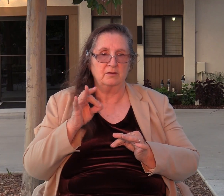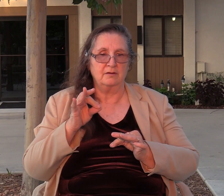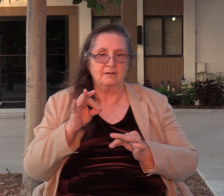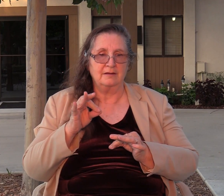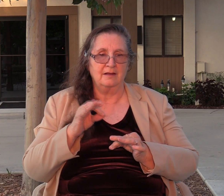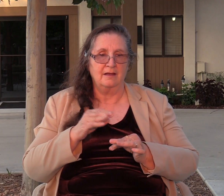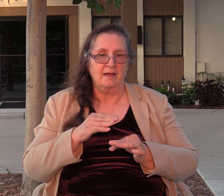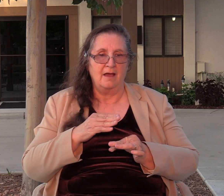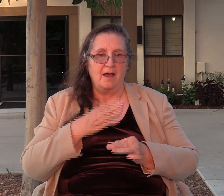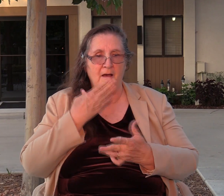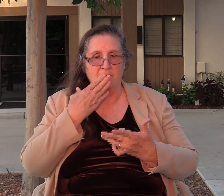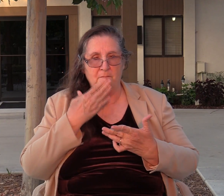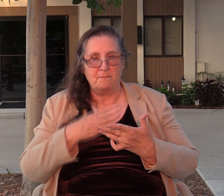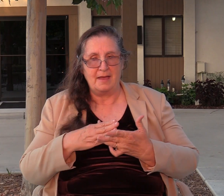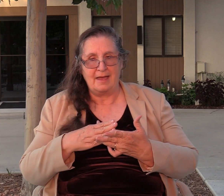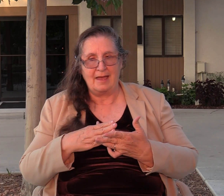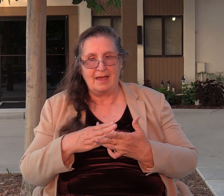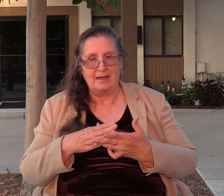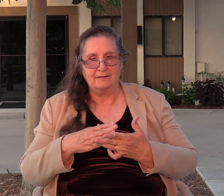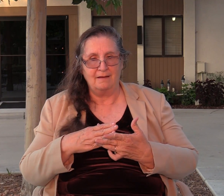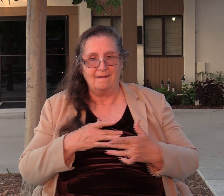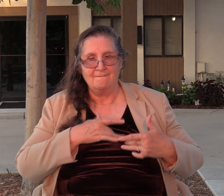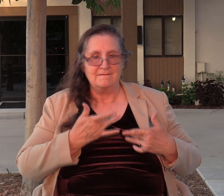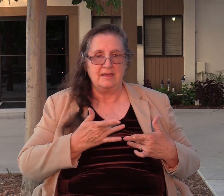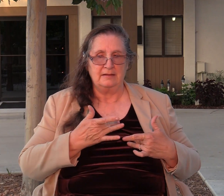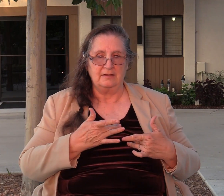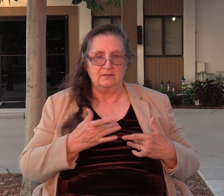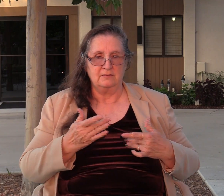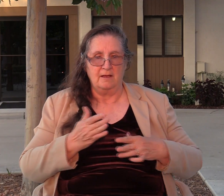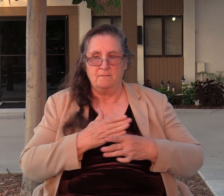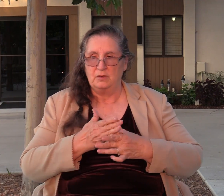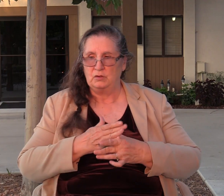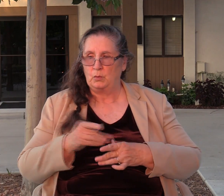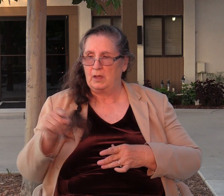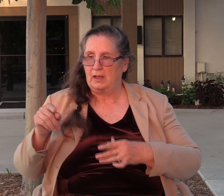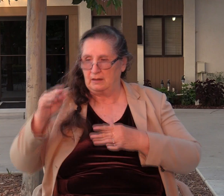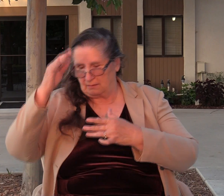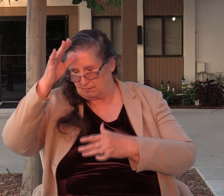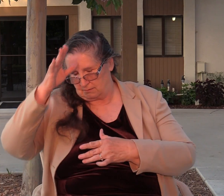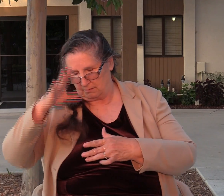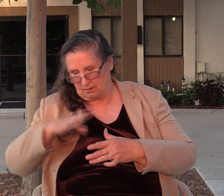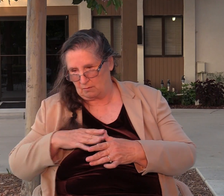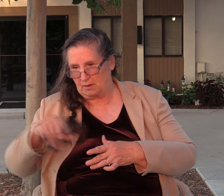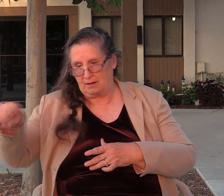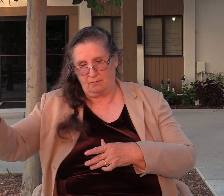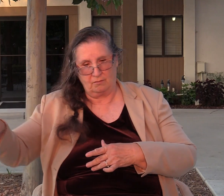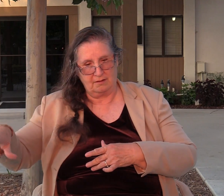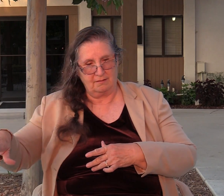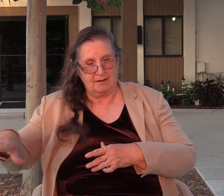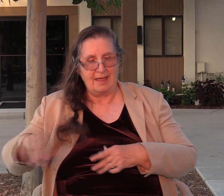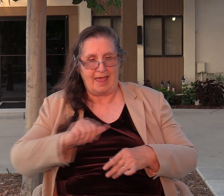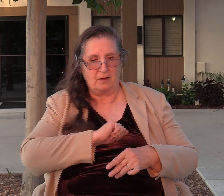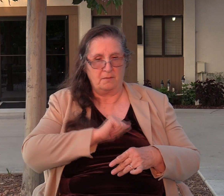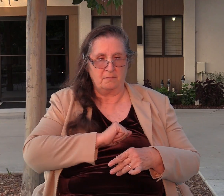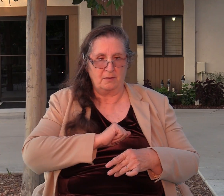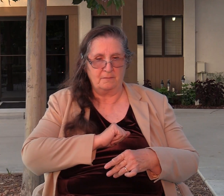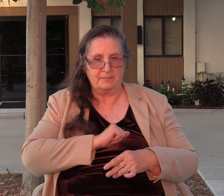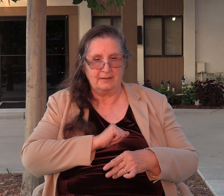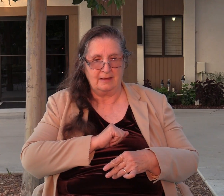between Abimelech and the men of Shechem. And the men of Shechem dealt treacherously with Abimelech that the crime done